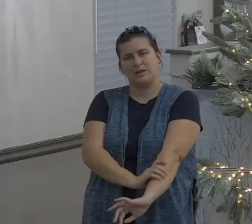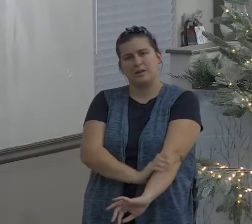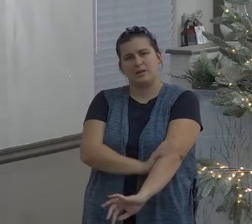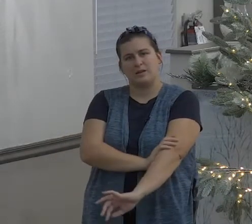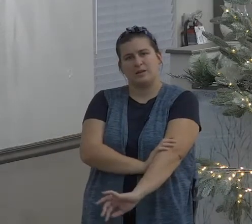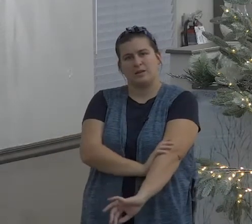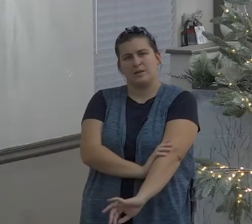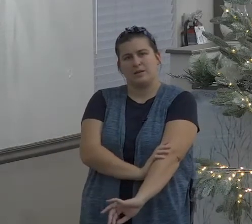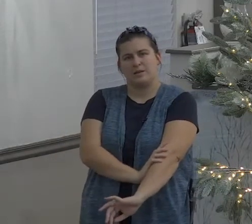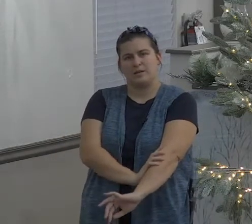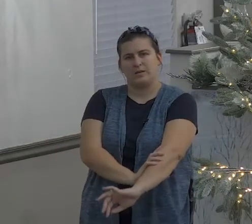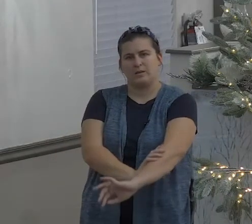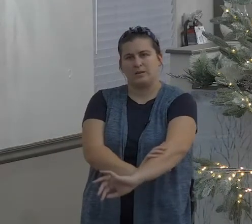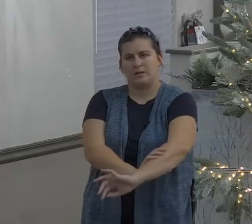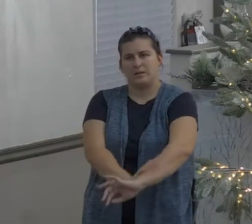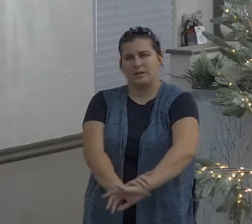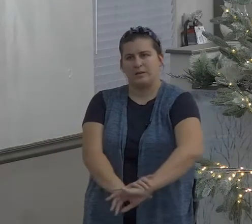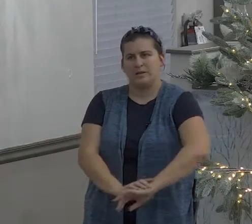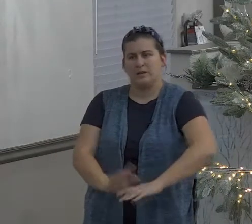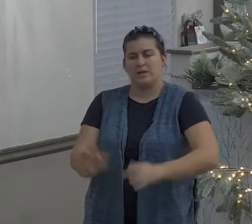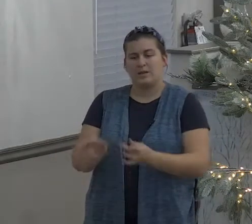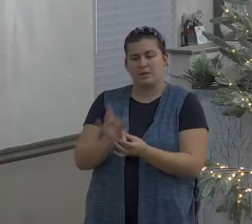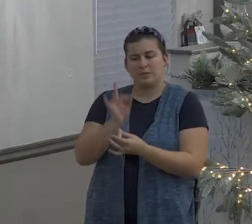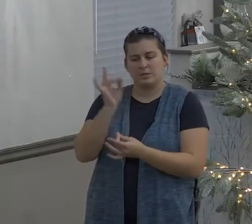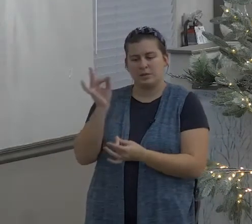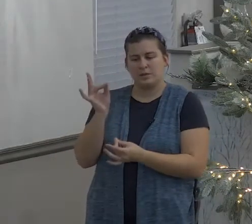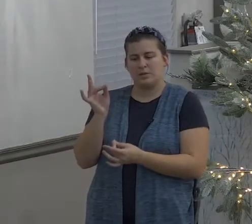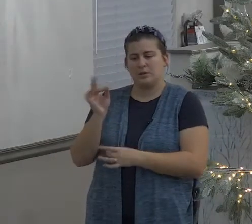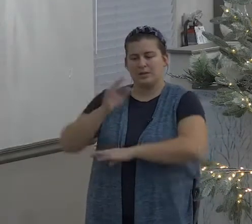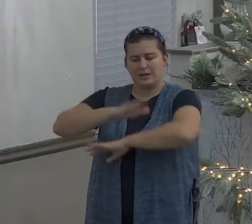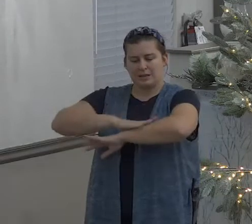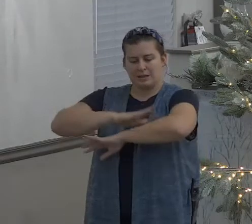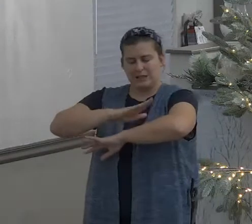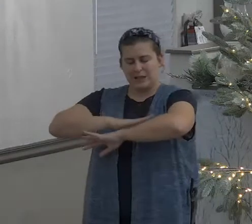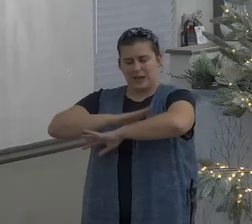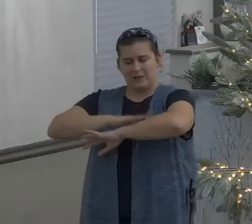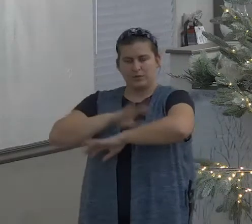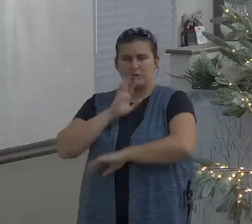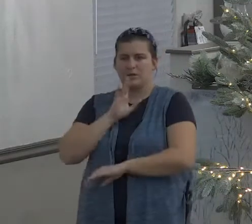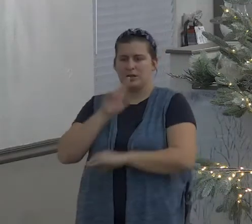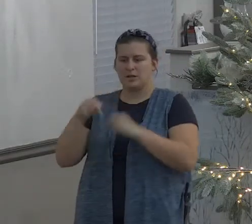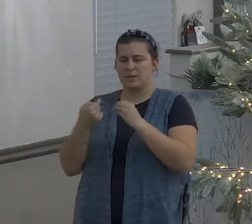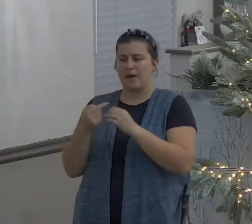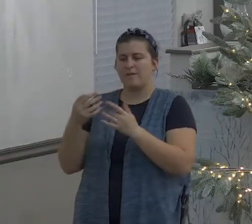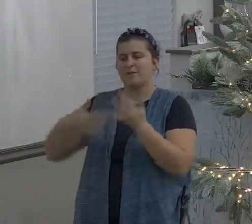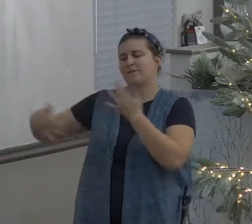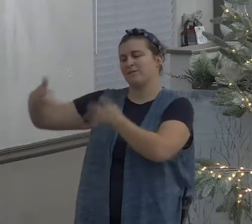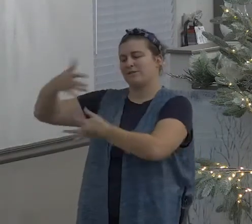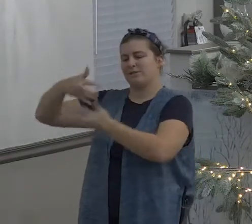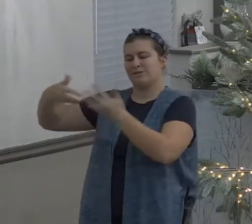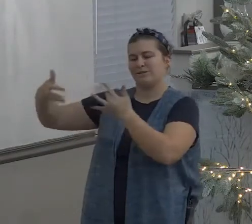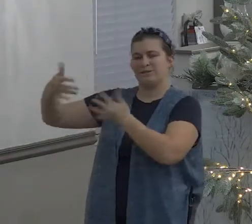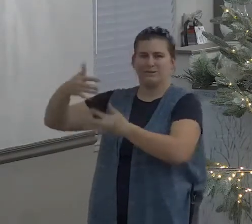their God is and he wants to give peace peace